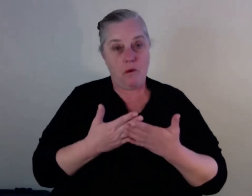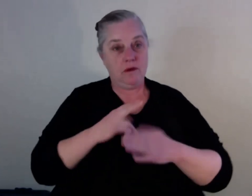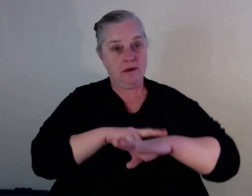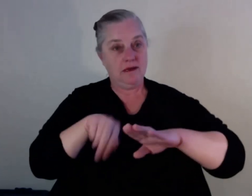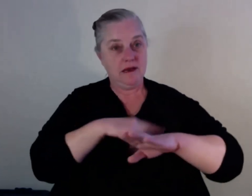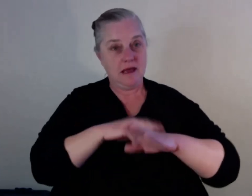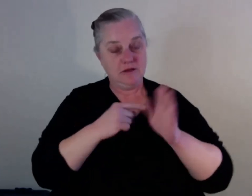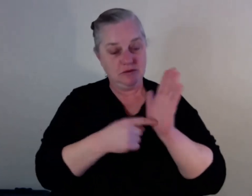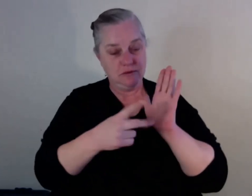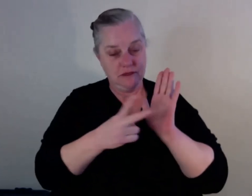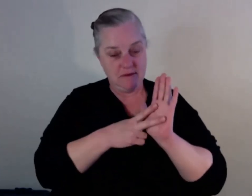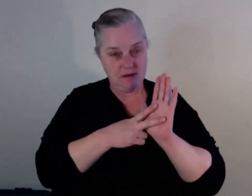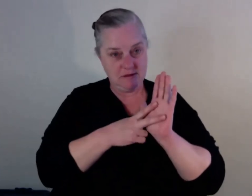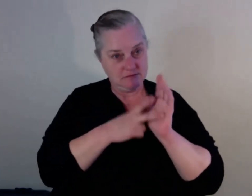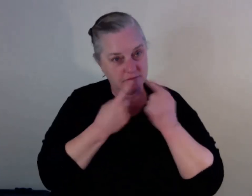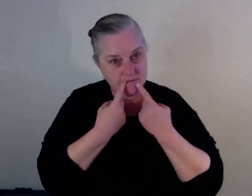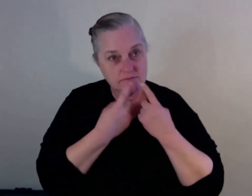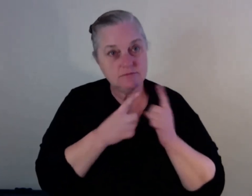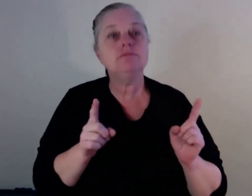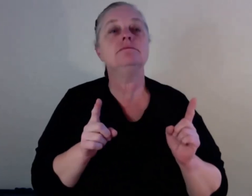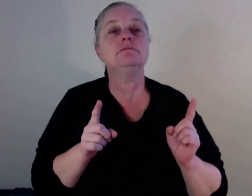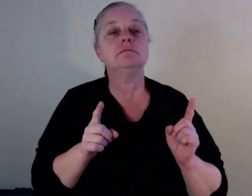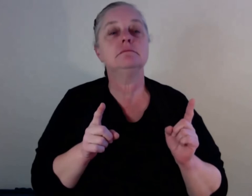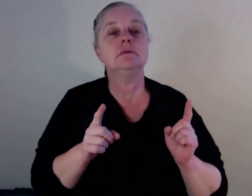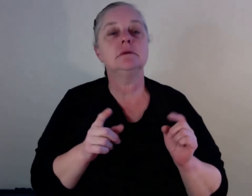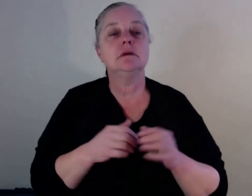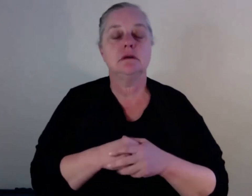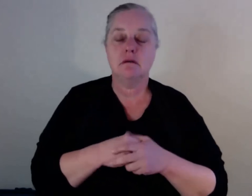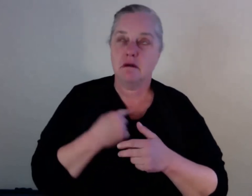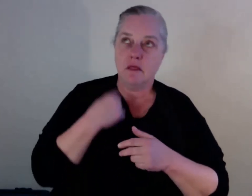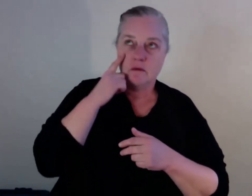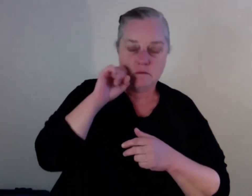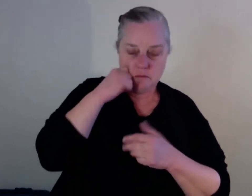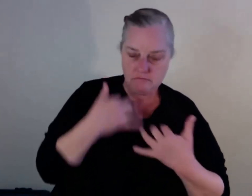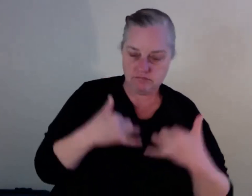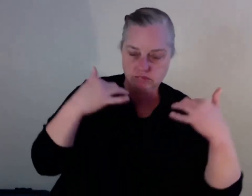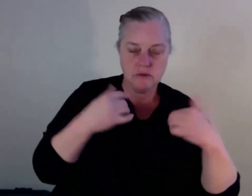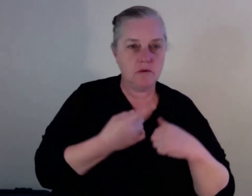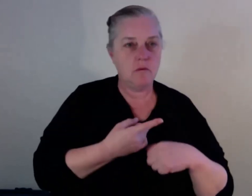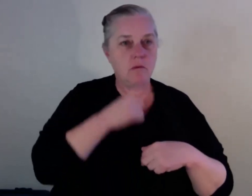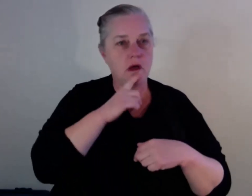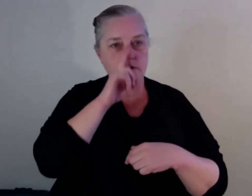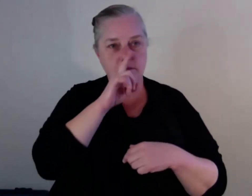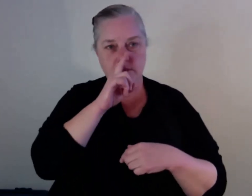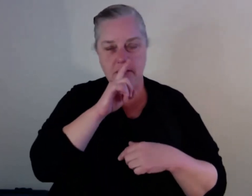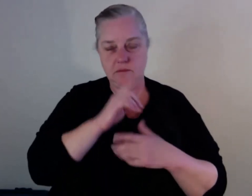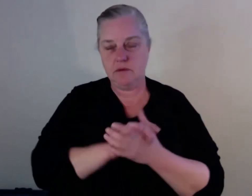I thought it was going to be 100 people, but it was about 300, 400 people, which, well, half of my family stopped talking to me. I shouldn't have done